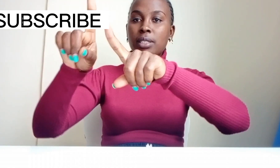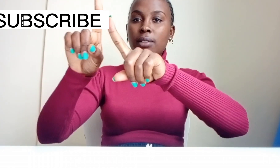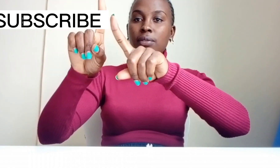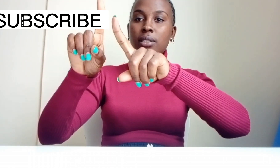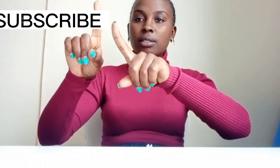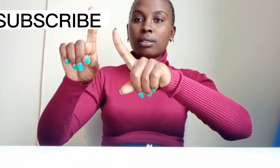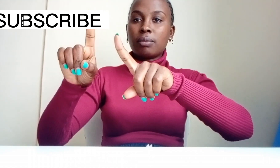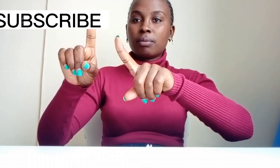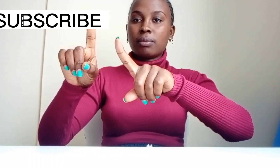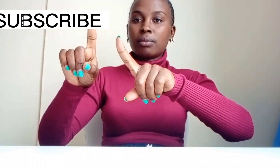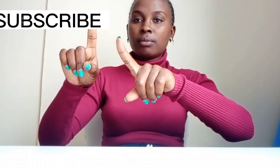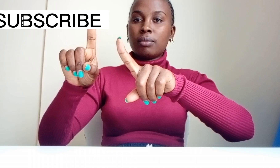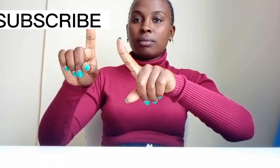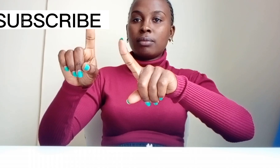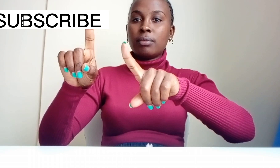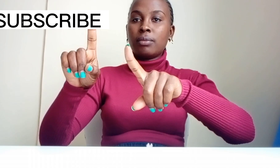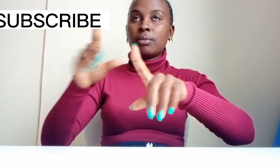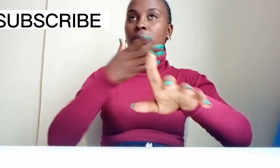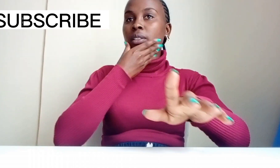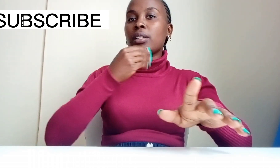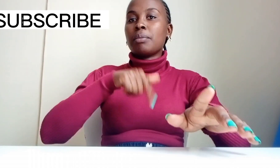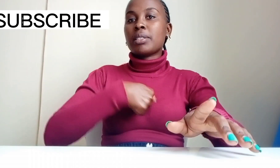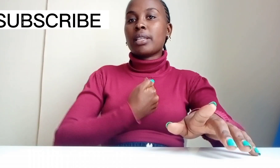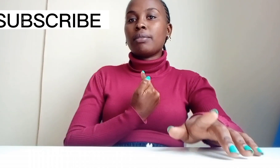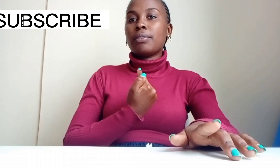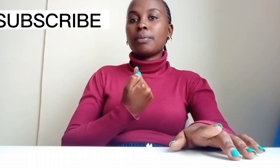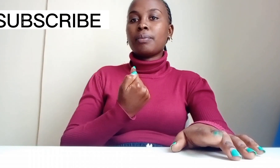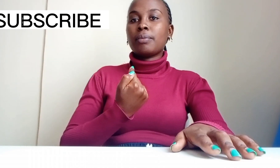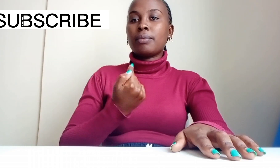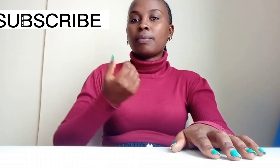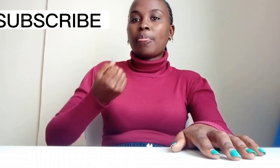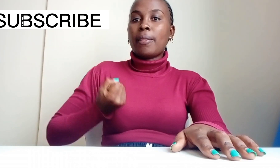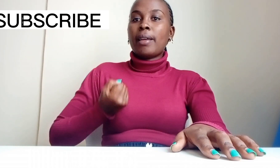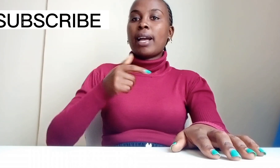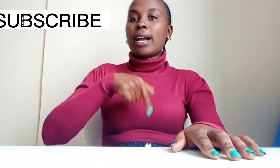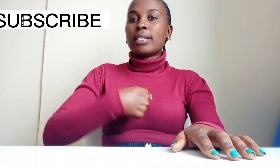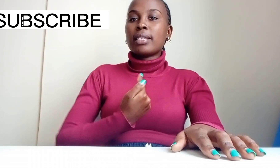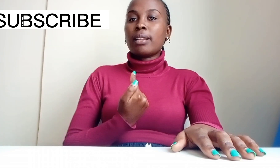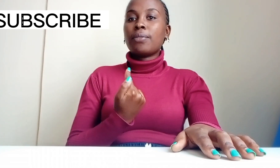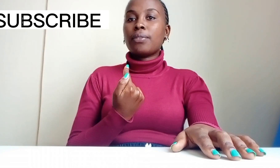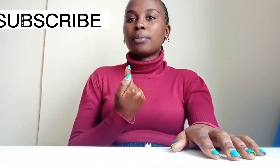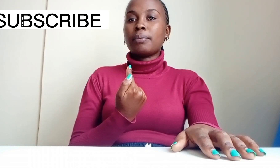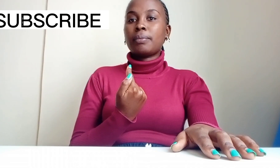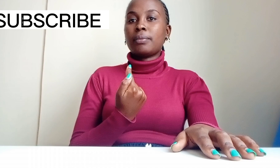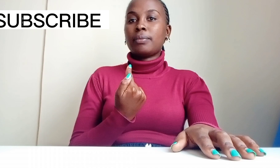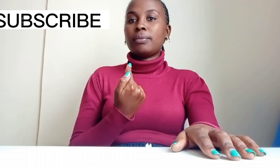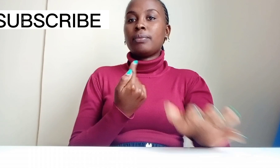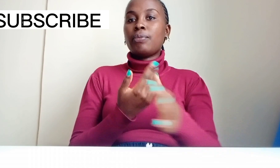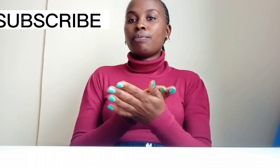himself himself himself herself herself this this